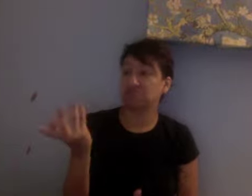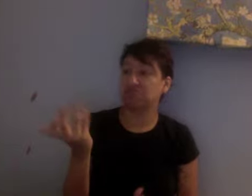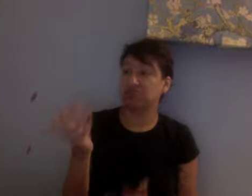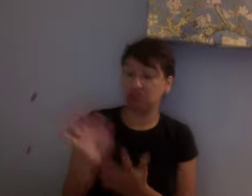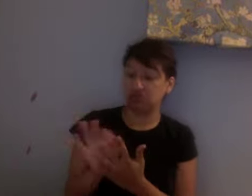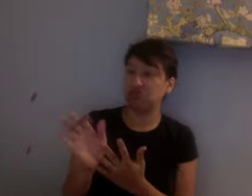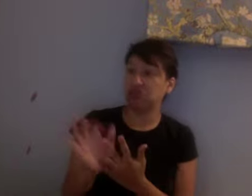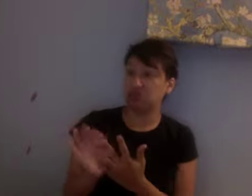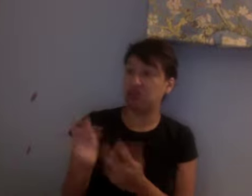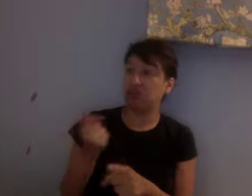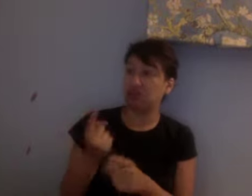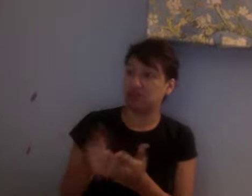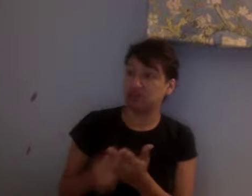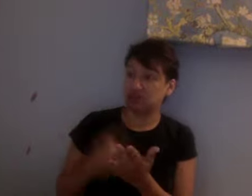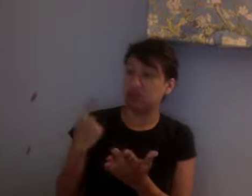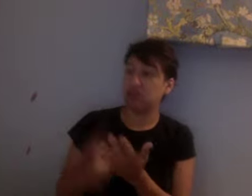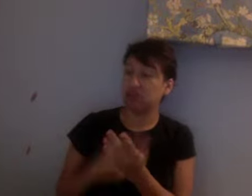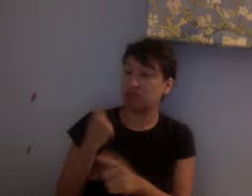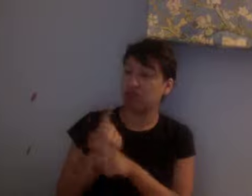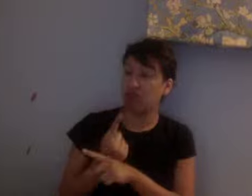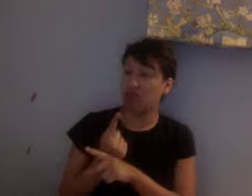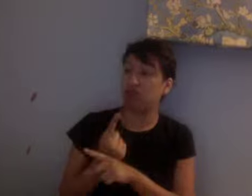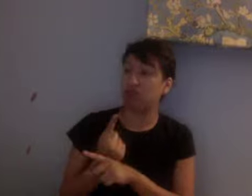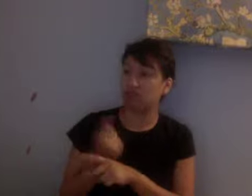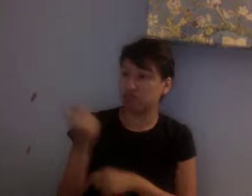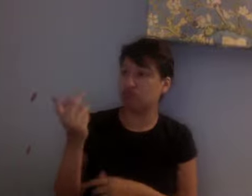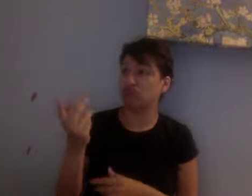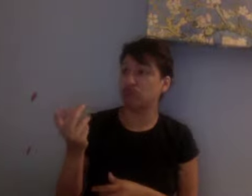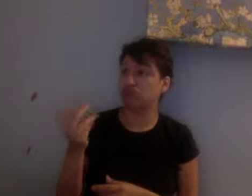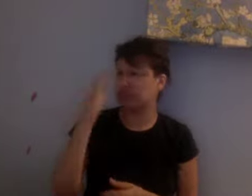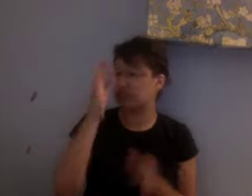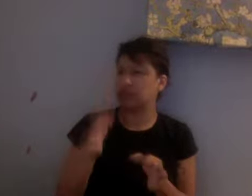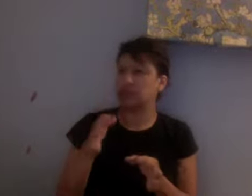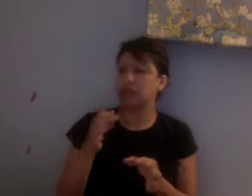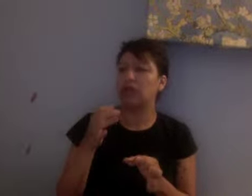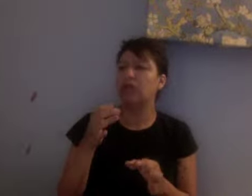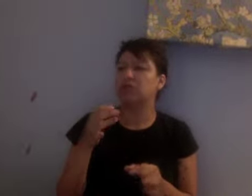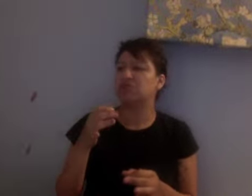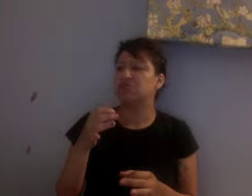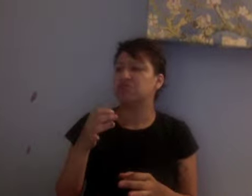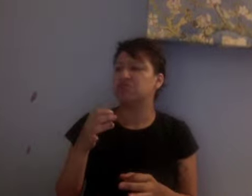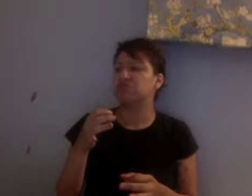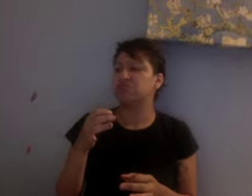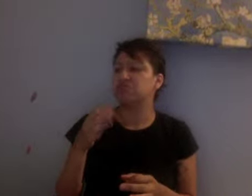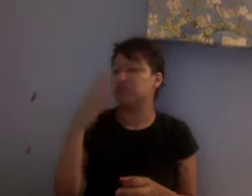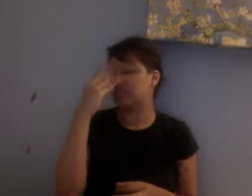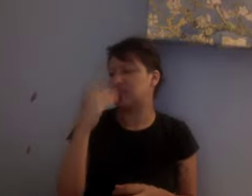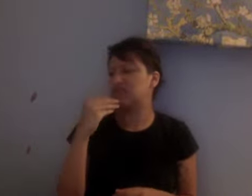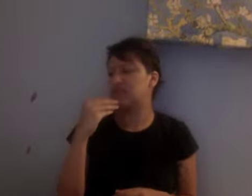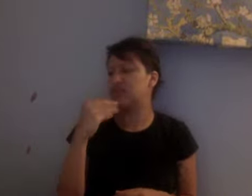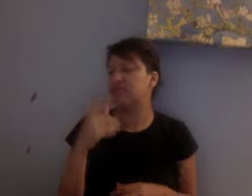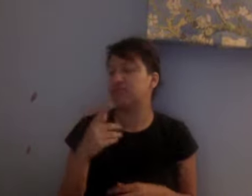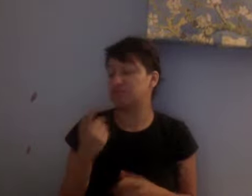period. I'm not sure. Lack of sleep. Lack of sleep. It's always a choice. How many people can fall asleep when they go lie down